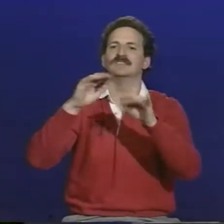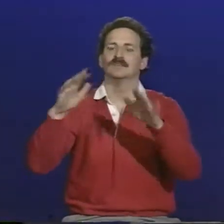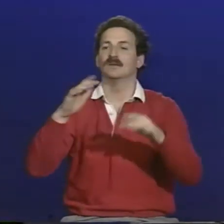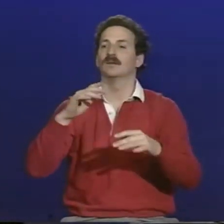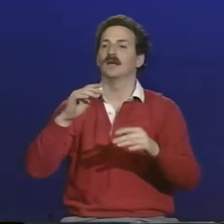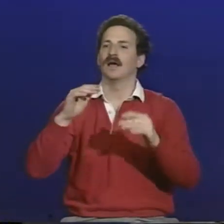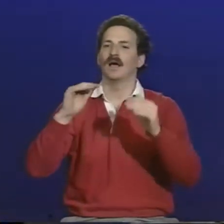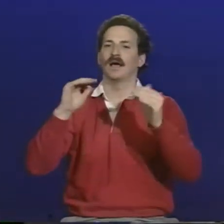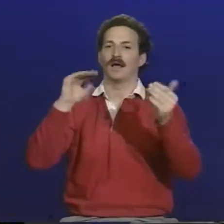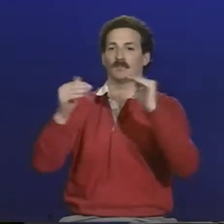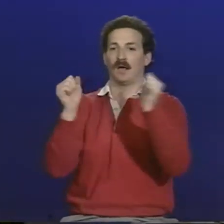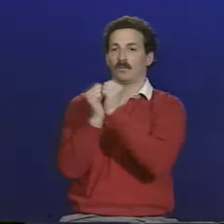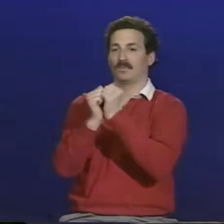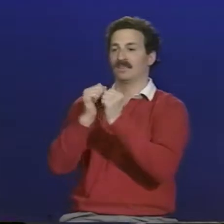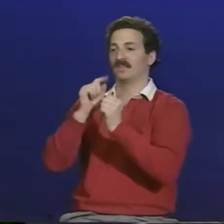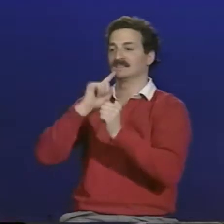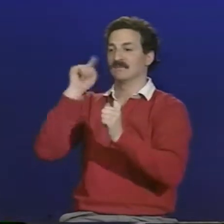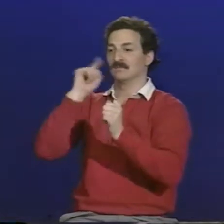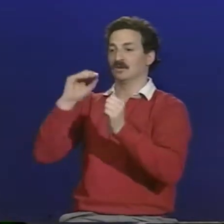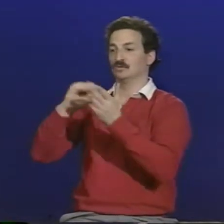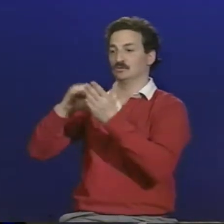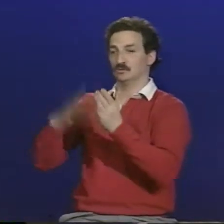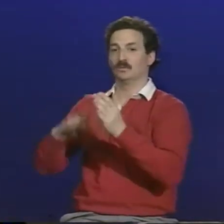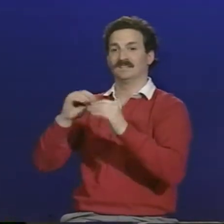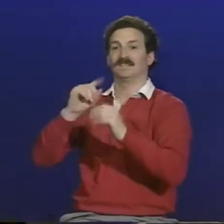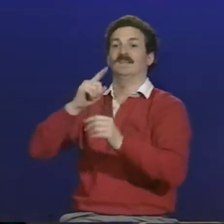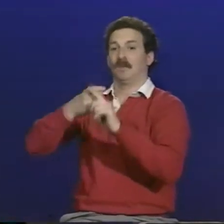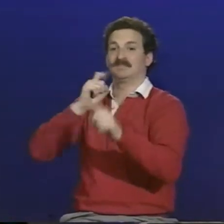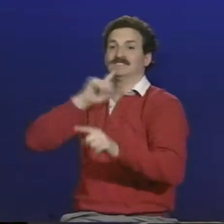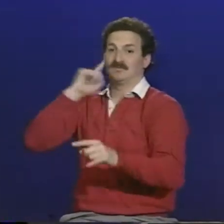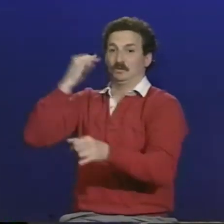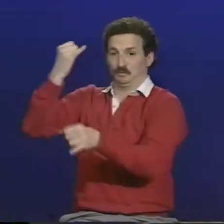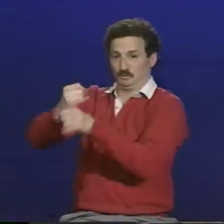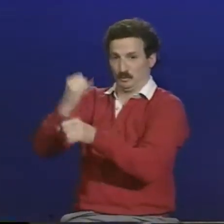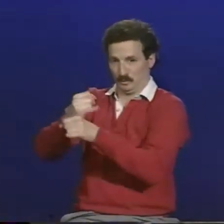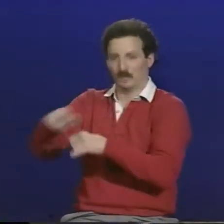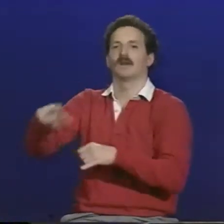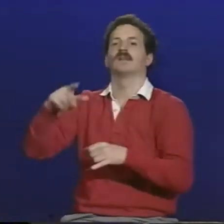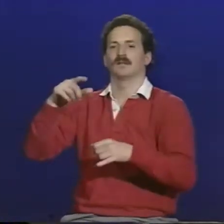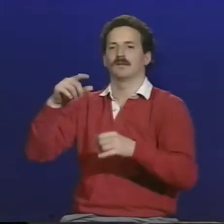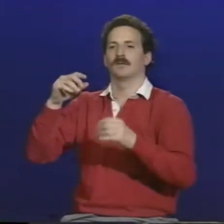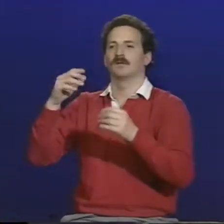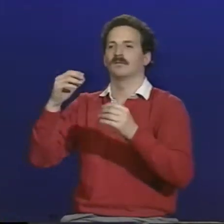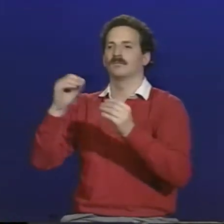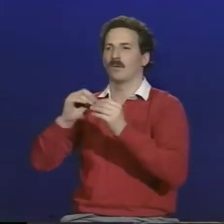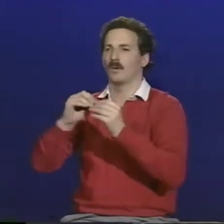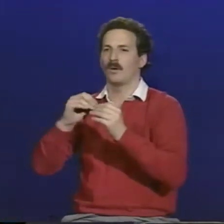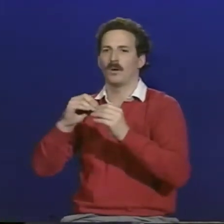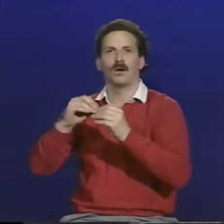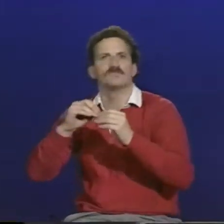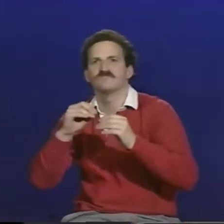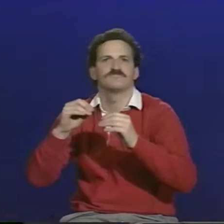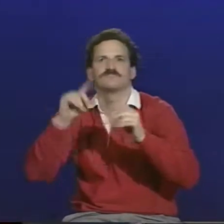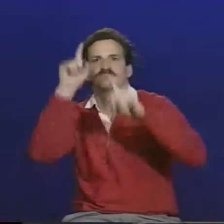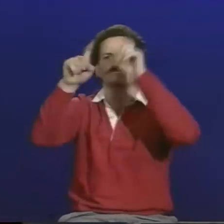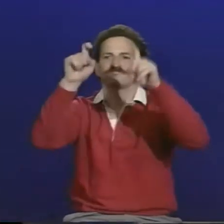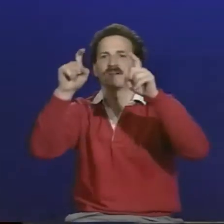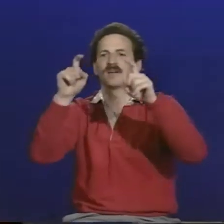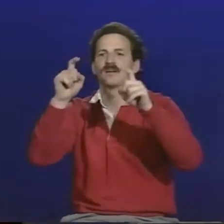to question or discuss what's been brought up in my presentations. As compared to those school students who go to schools for the deaf who are